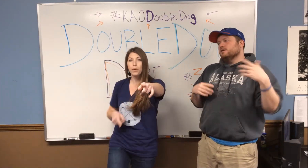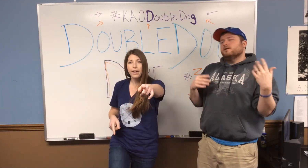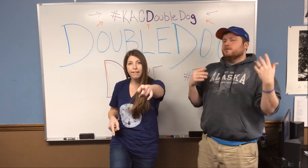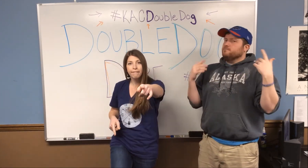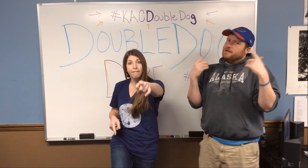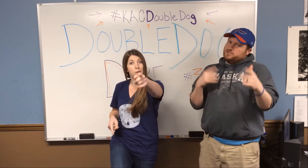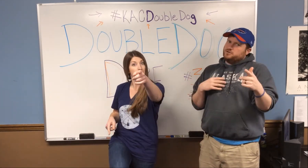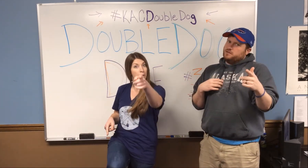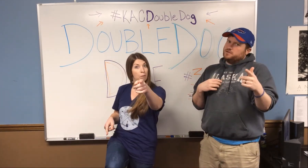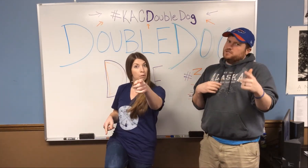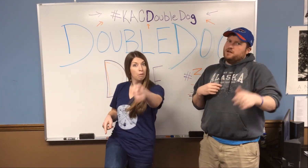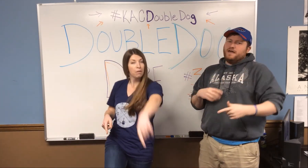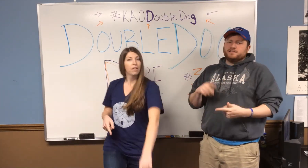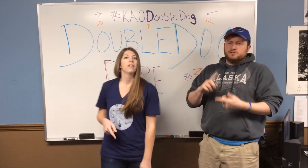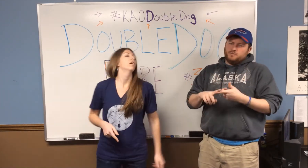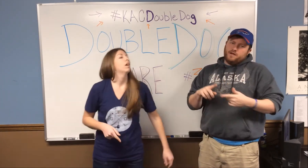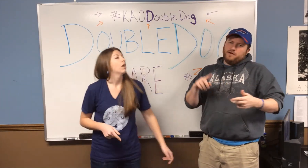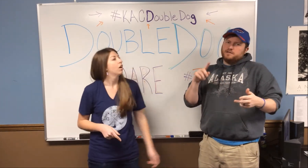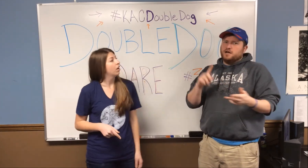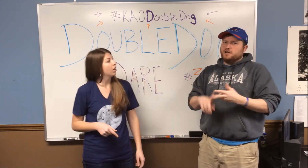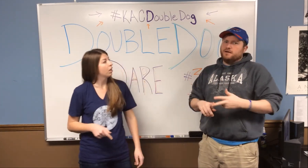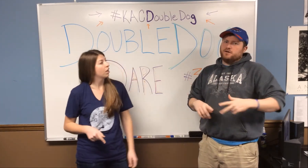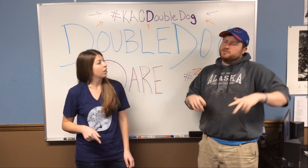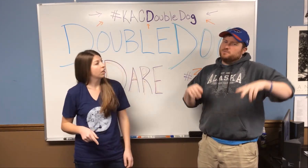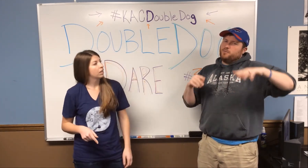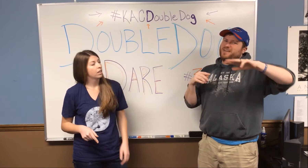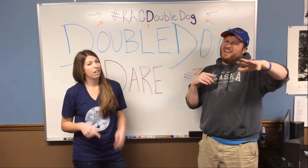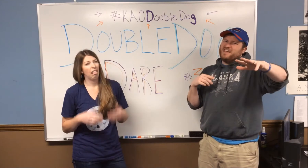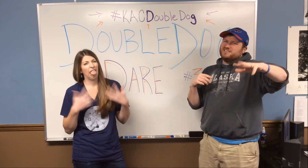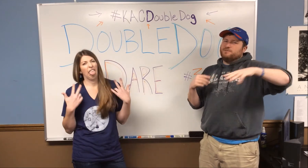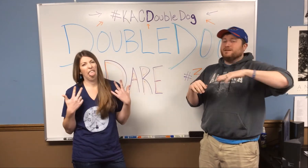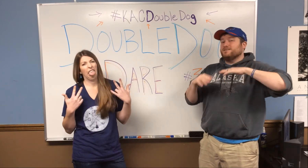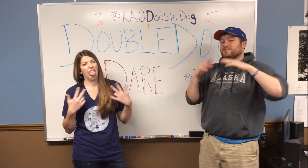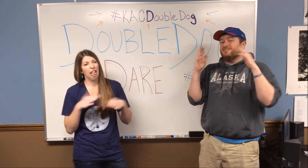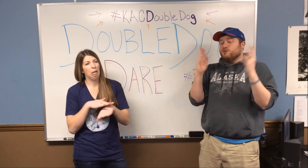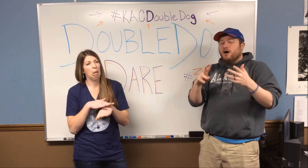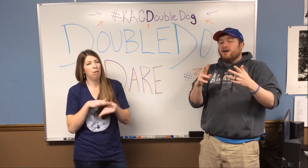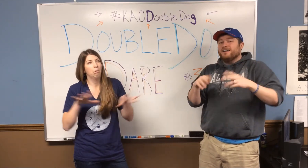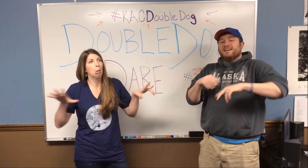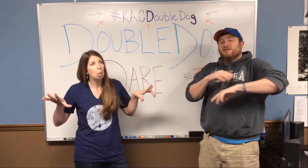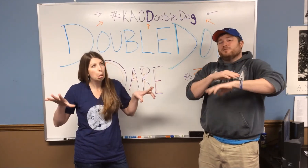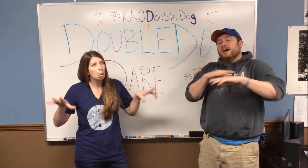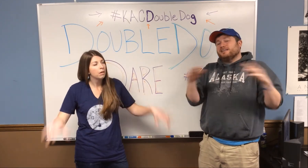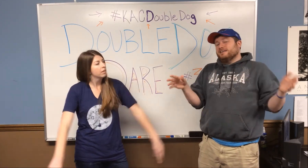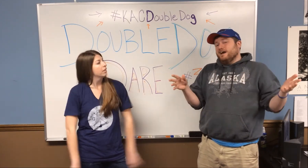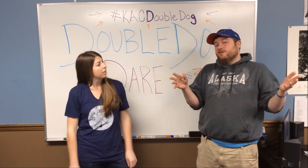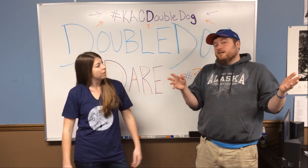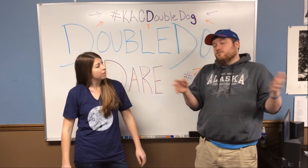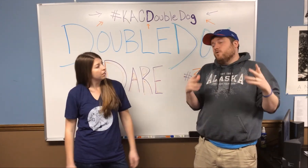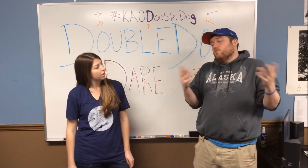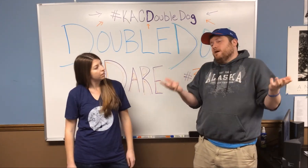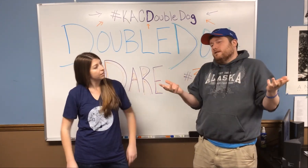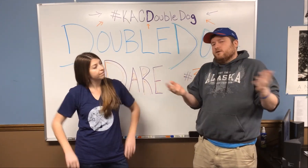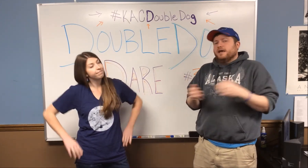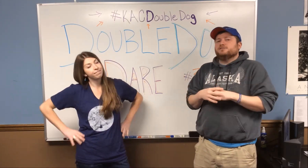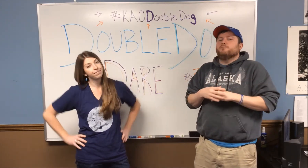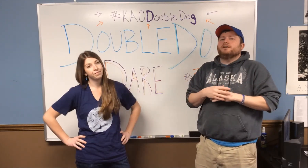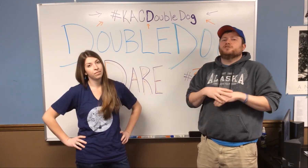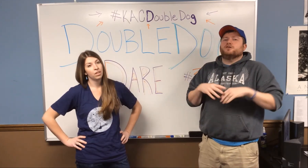Appropriate! Make sure that there's none of that swearing and talking about girls appropriately and that stuff. Because if you are, it will not get counted and you won't win. Okay? So make sure